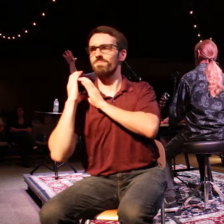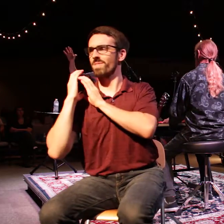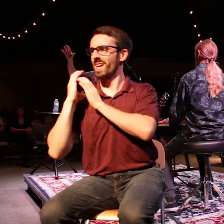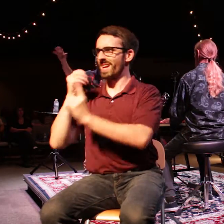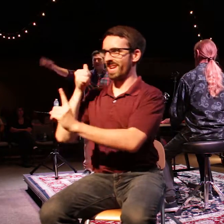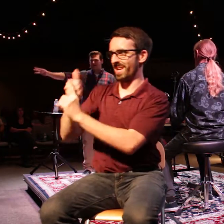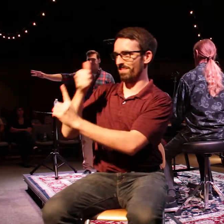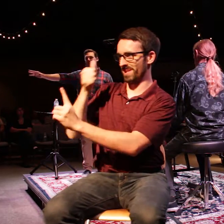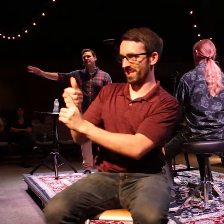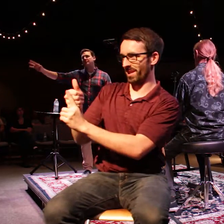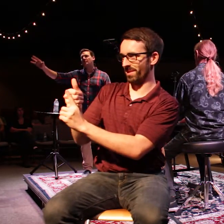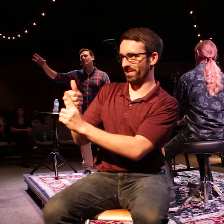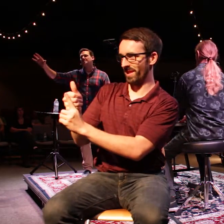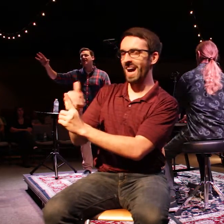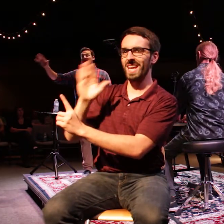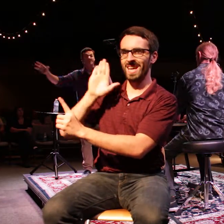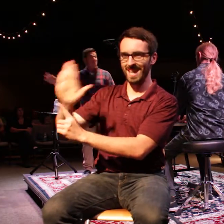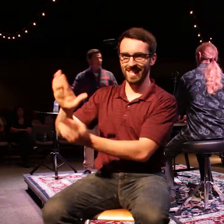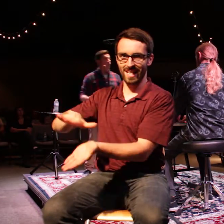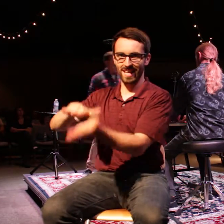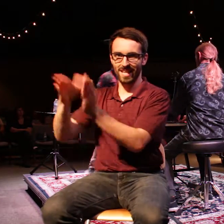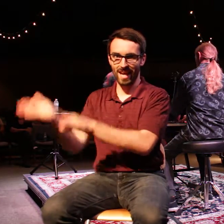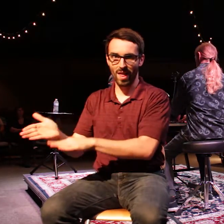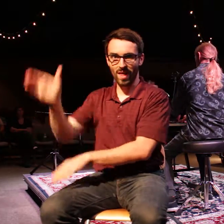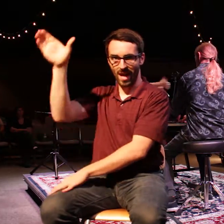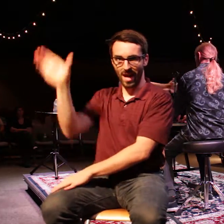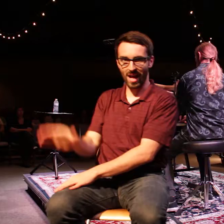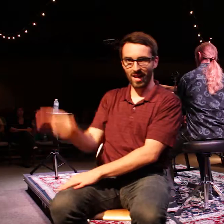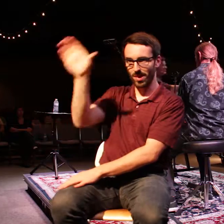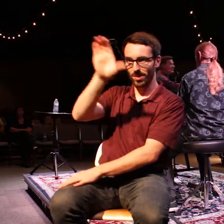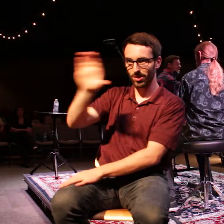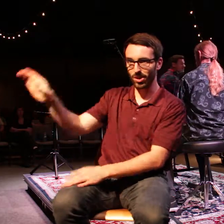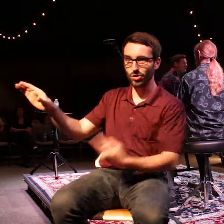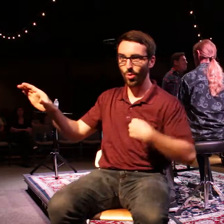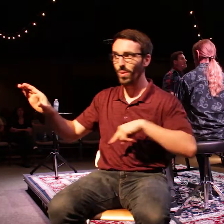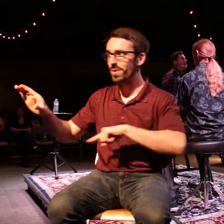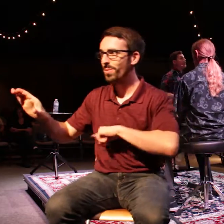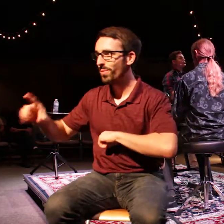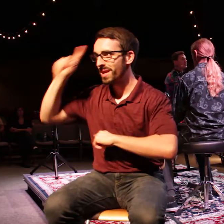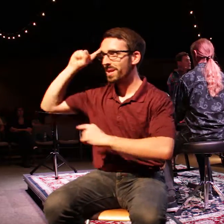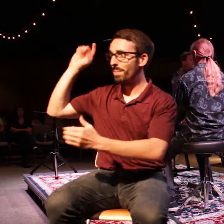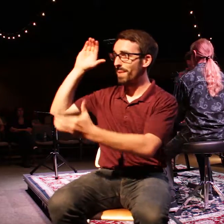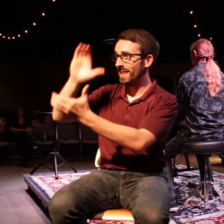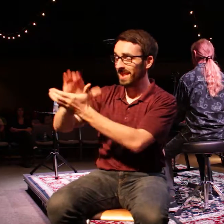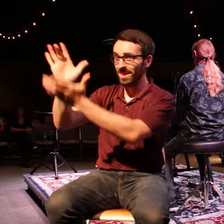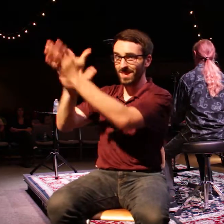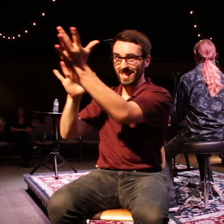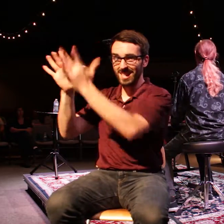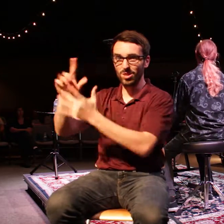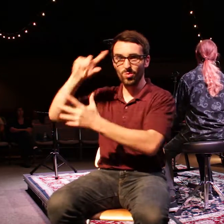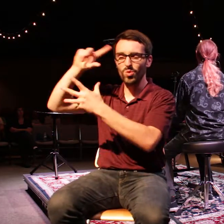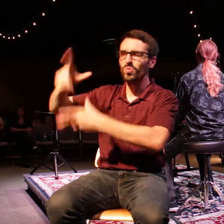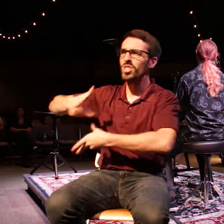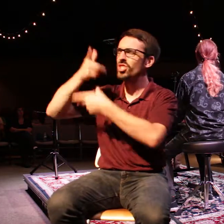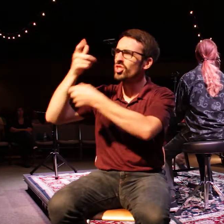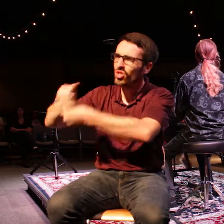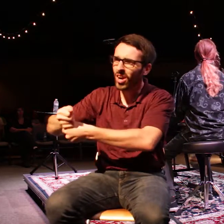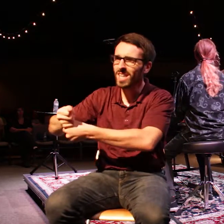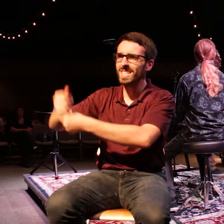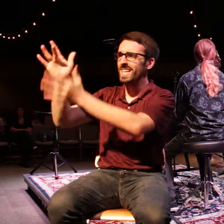place on his death on the cross. And so when we believe in Jesus, when we put our trust and our faith in Jesus, we receive